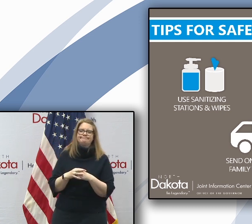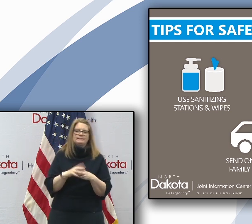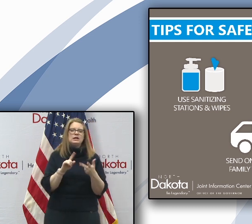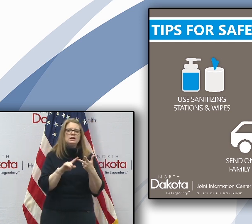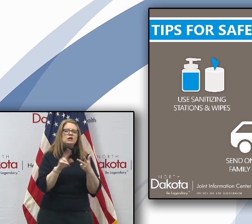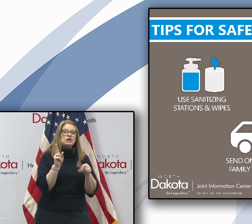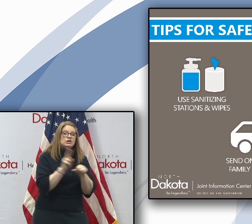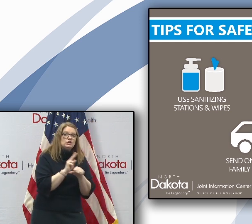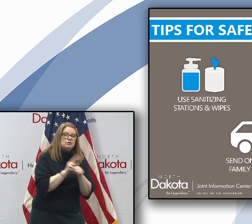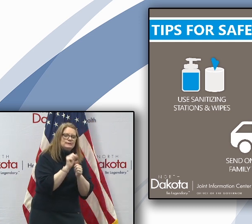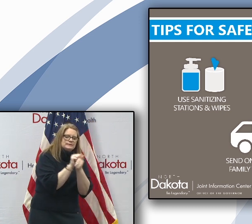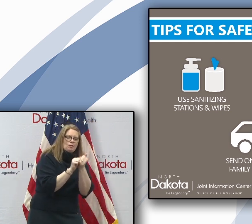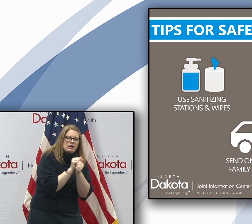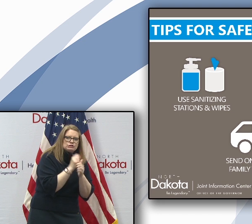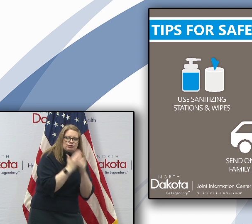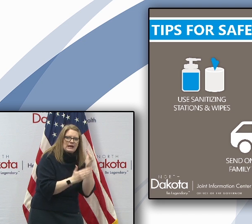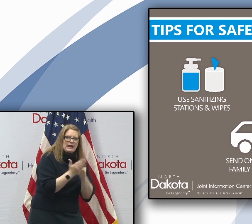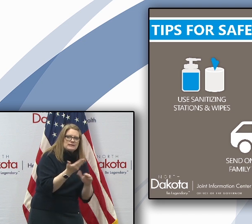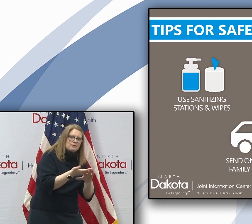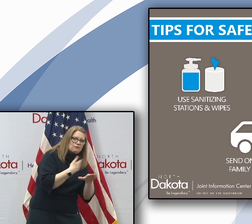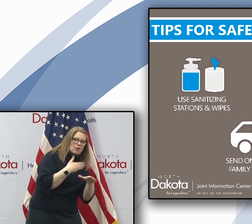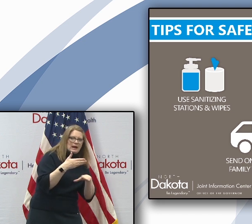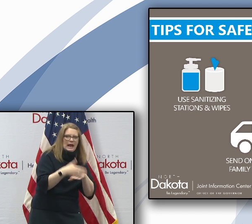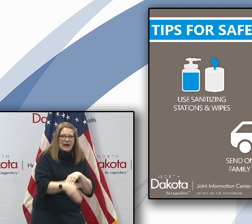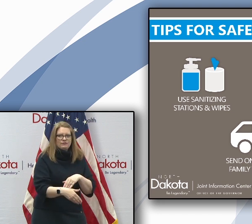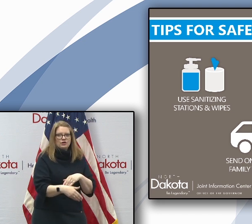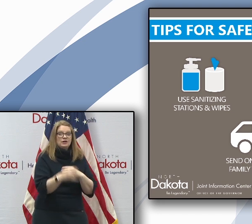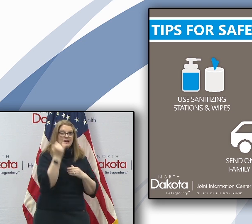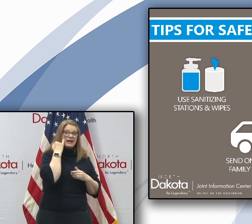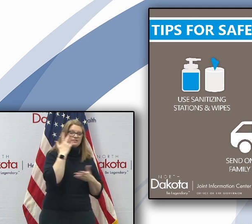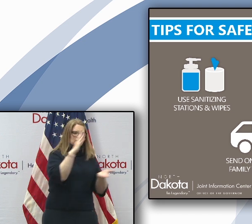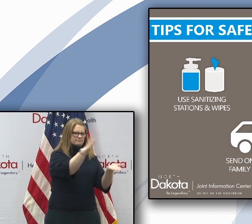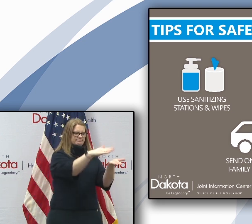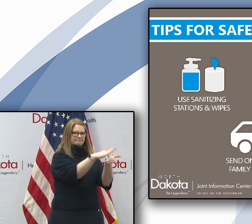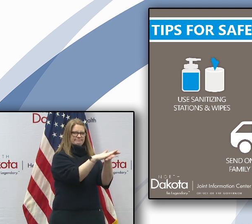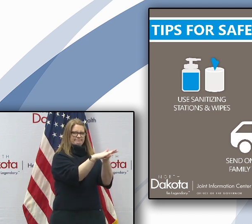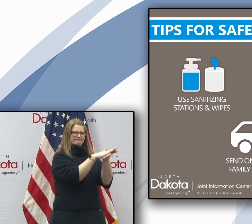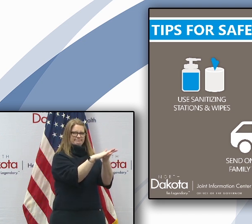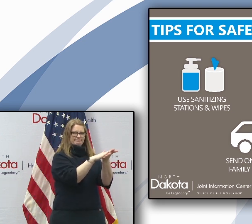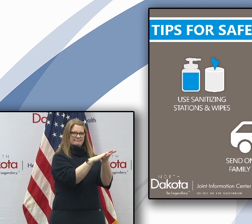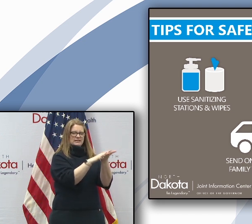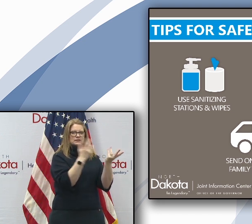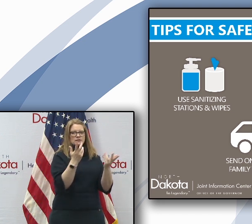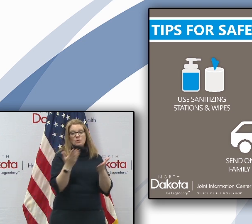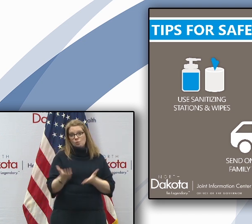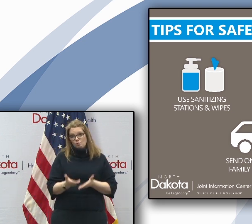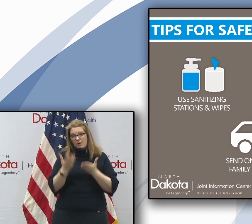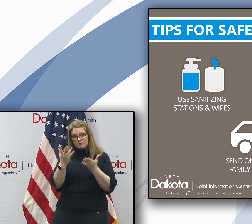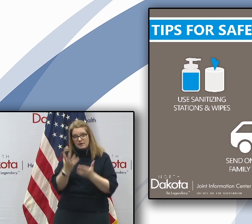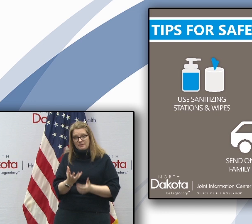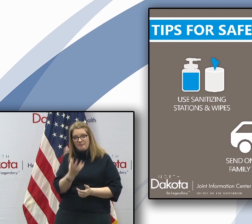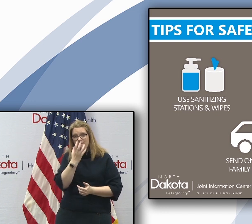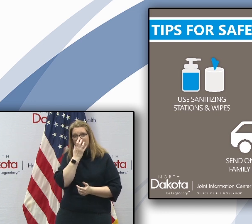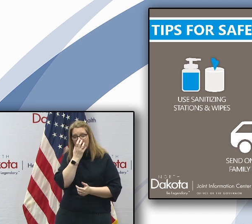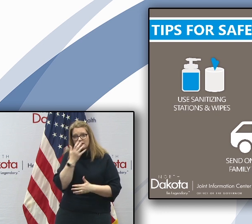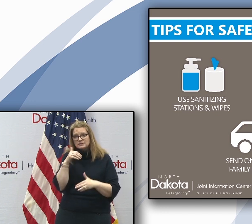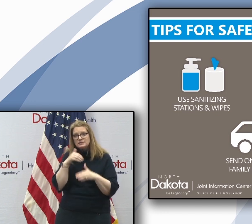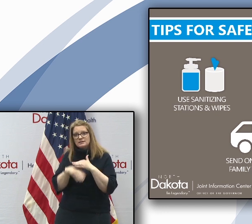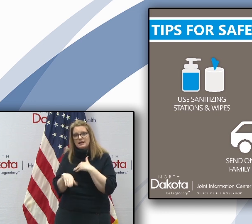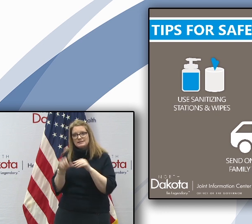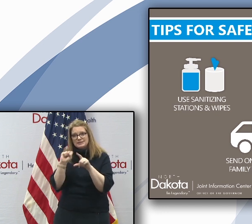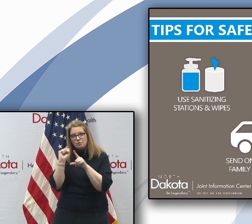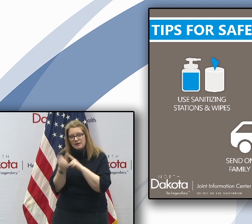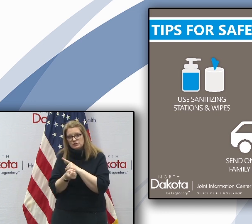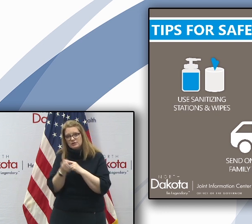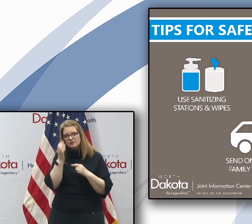facilities before and after or hand sanitizer stations when available. Would recommend you might wear a mask if you're going into that kind of crowded situation,